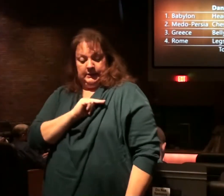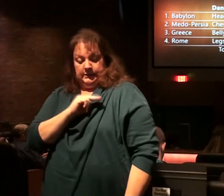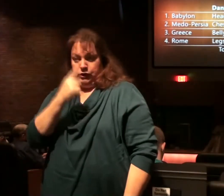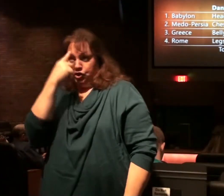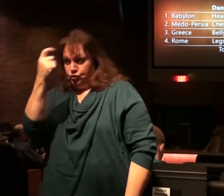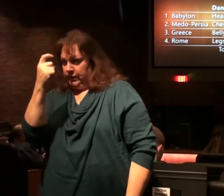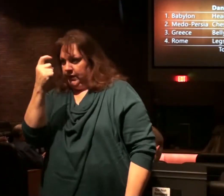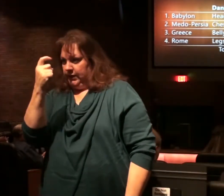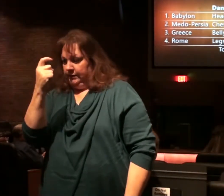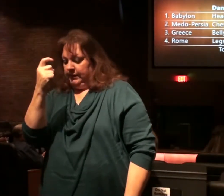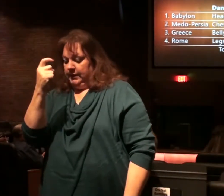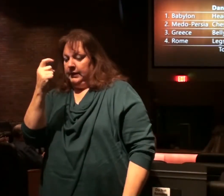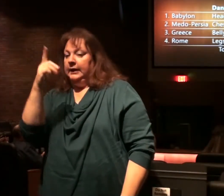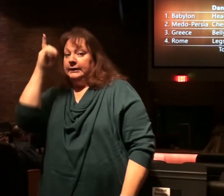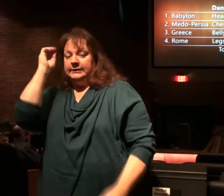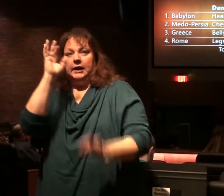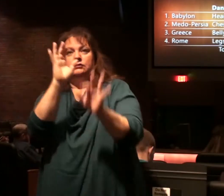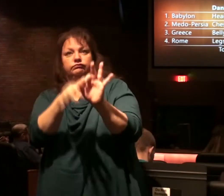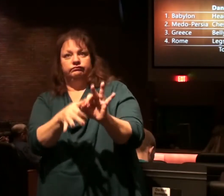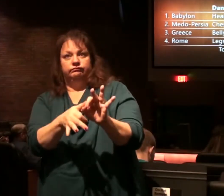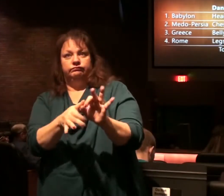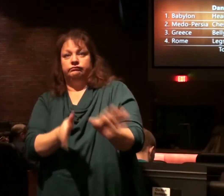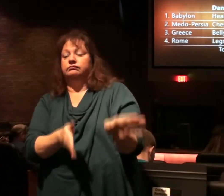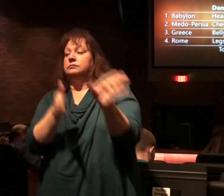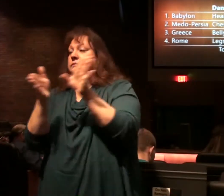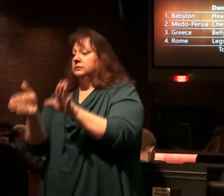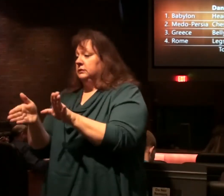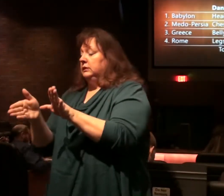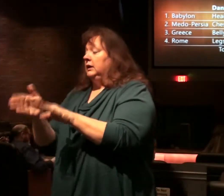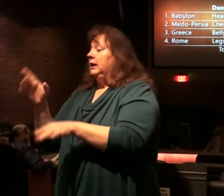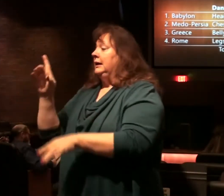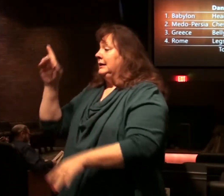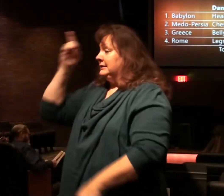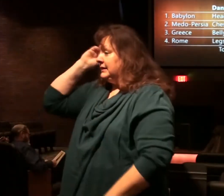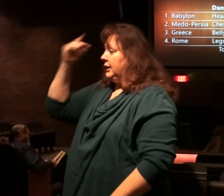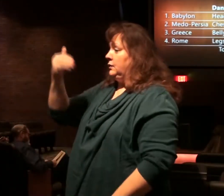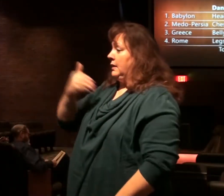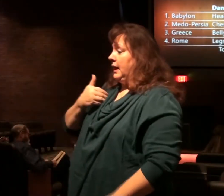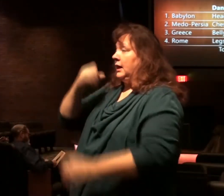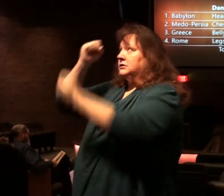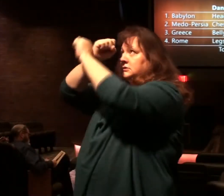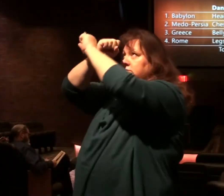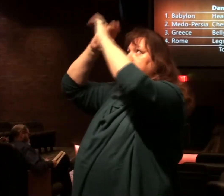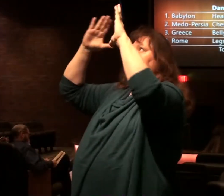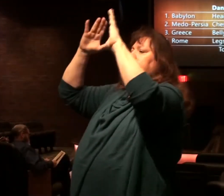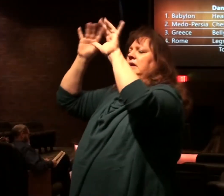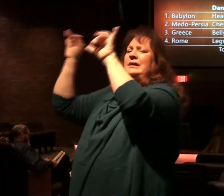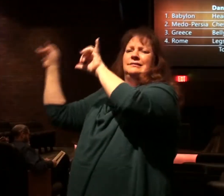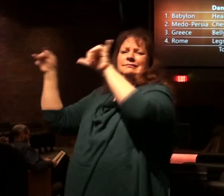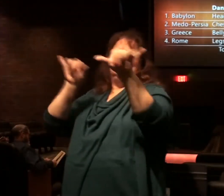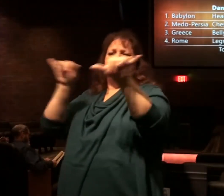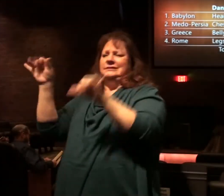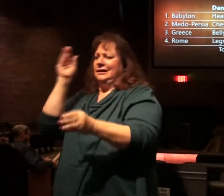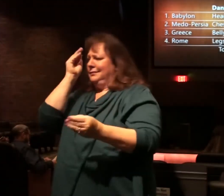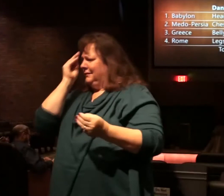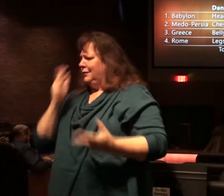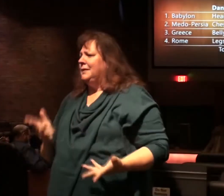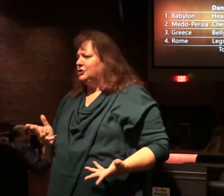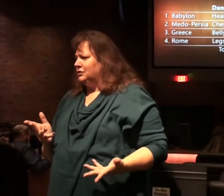interprets it. In chapter 7, Daniel was given a vision, but it covers the same material.